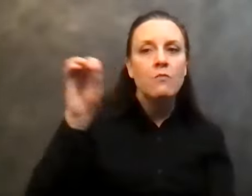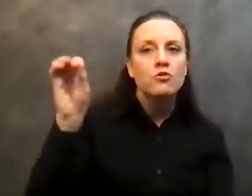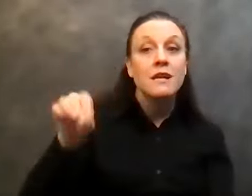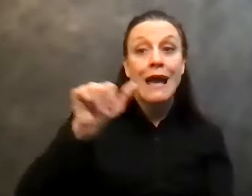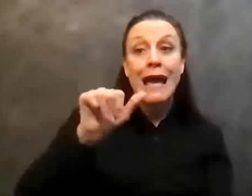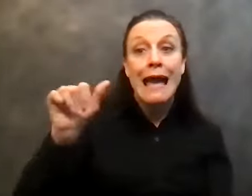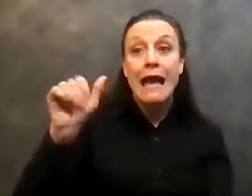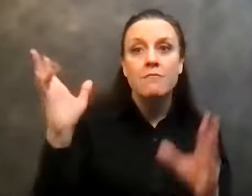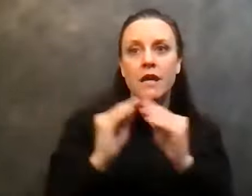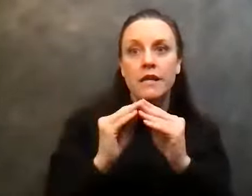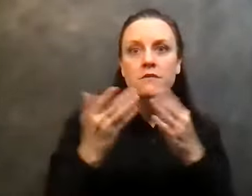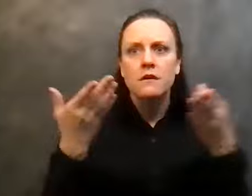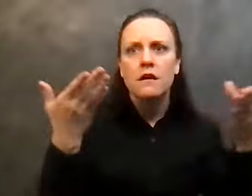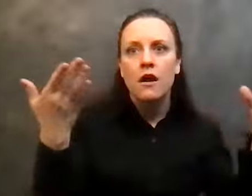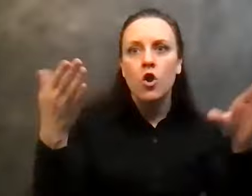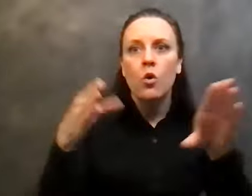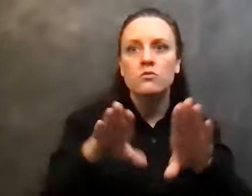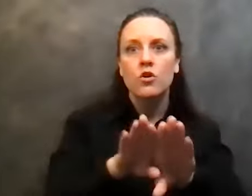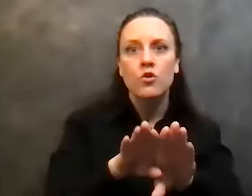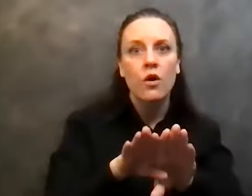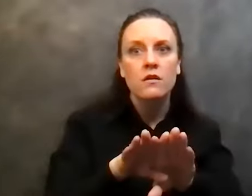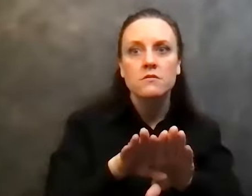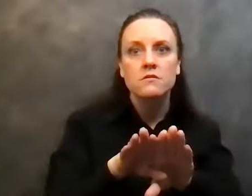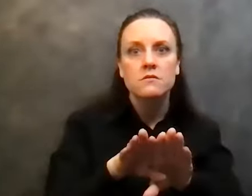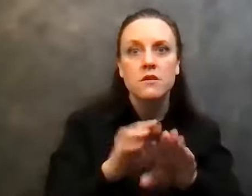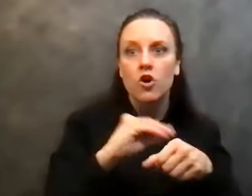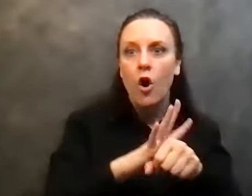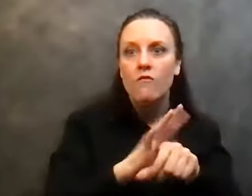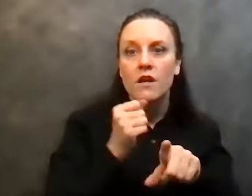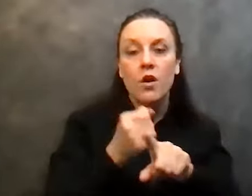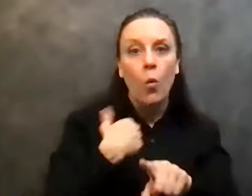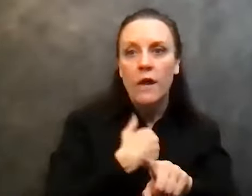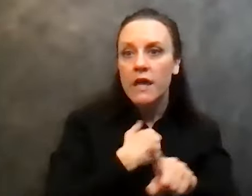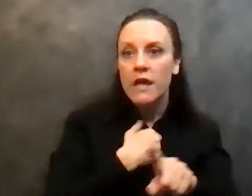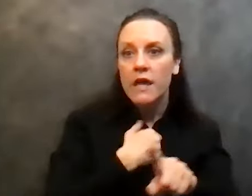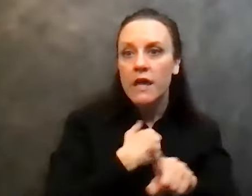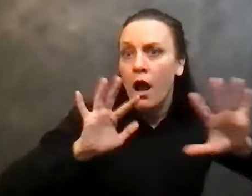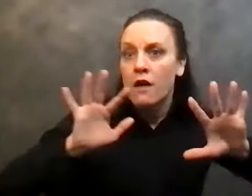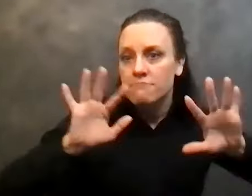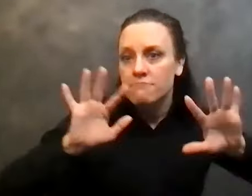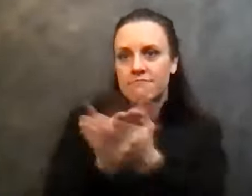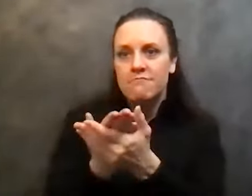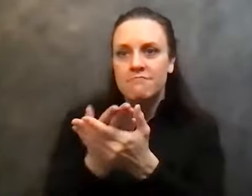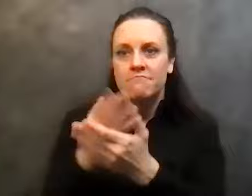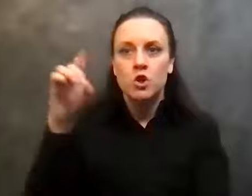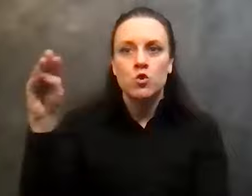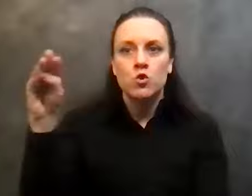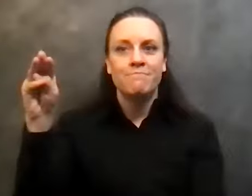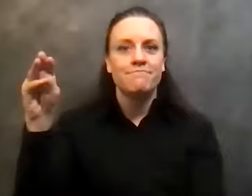closed their doors, we found our way onto this platform. And we're, we're a